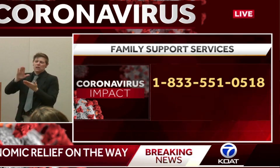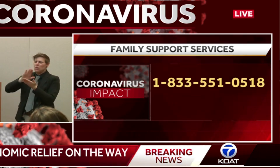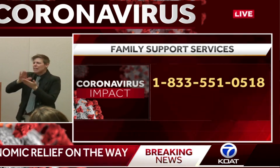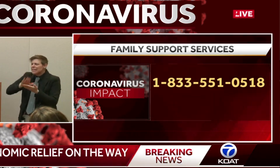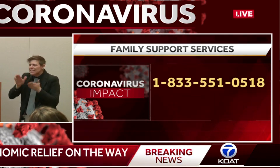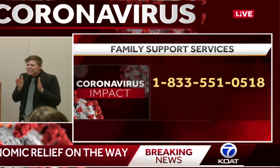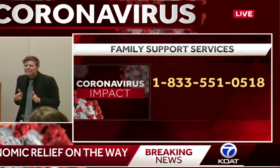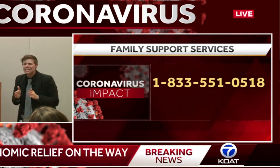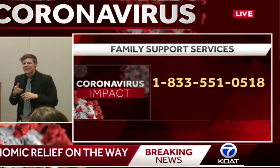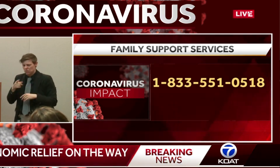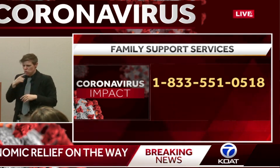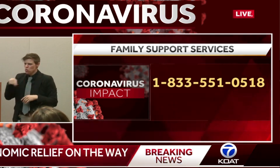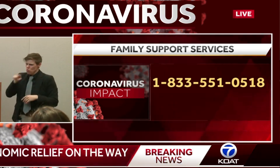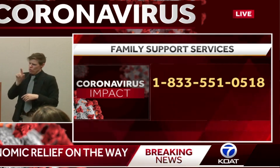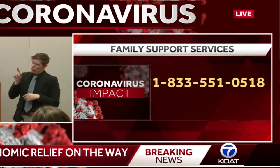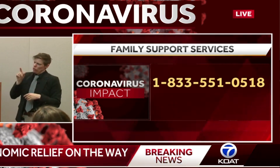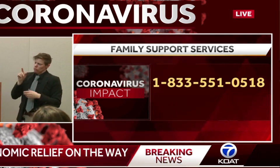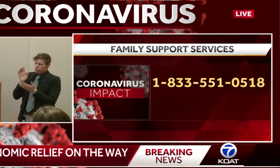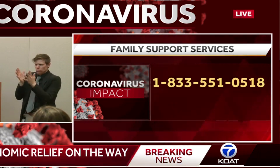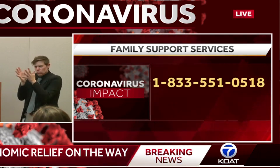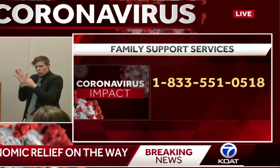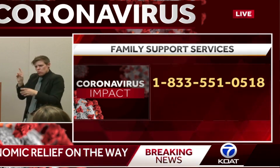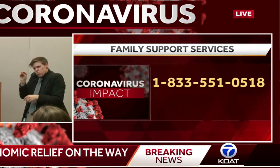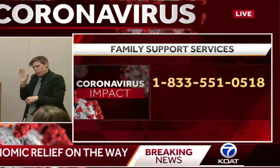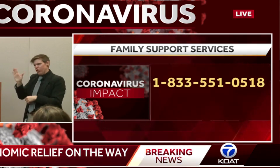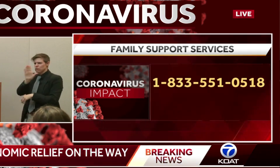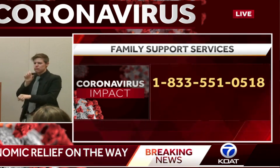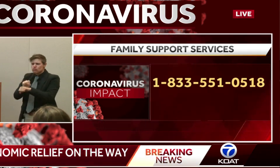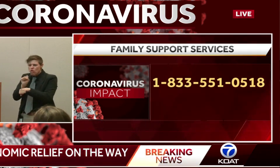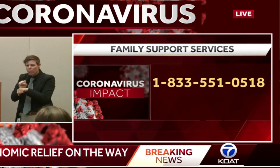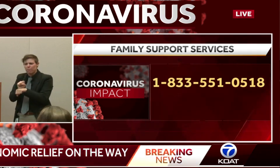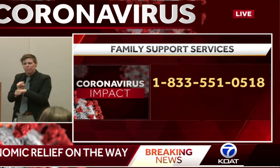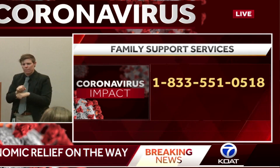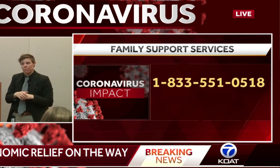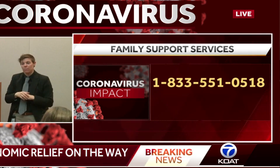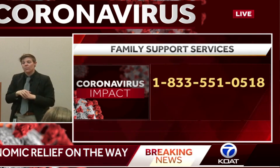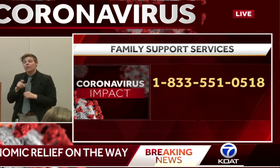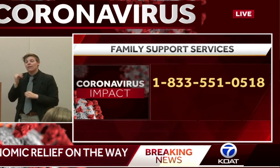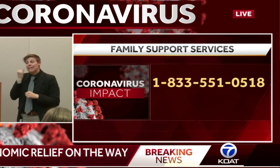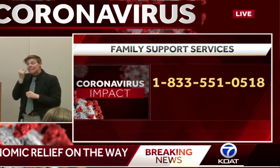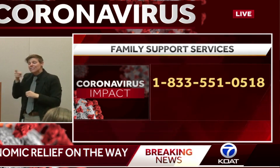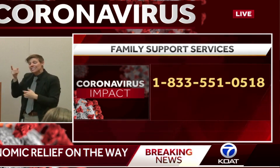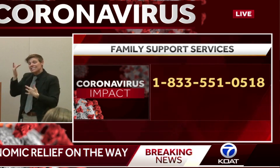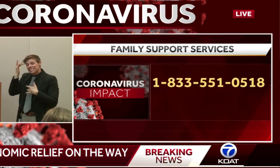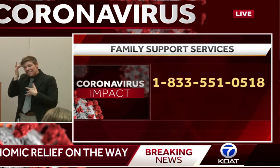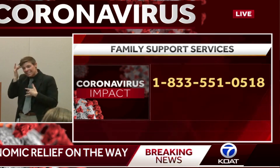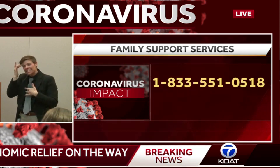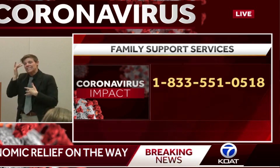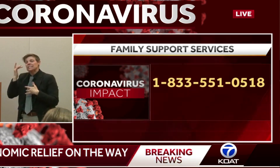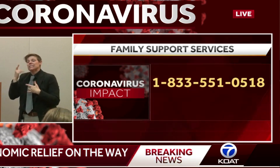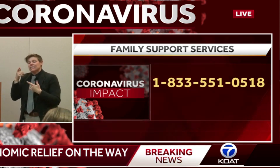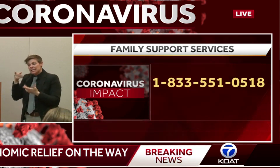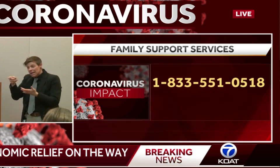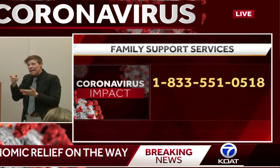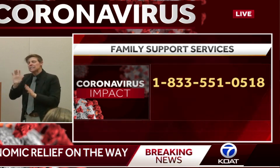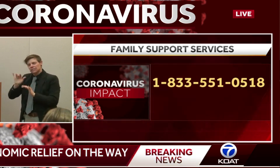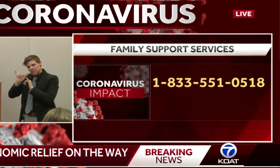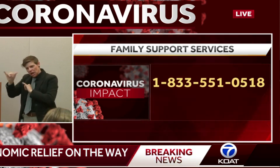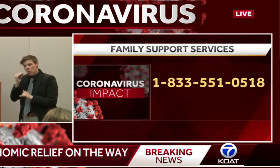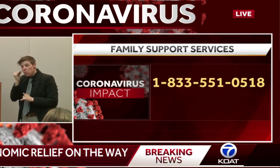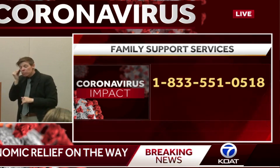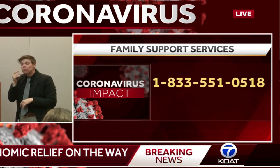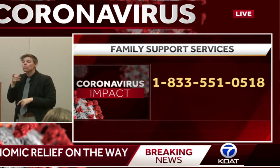We are expecting them, unless they're sick, to come to work. They will be paid. People who are